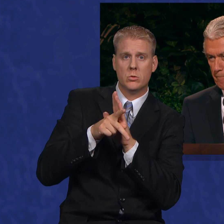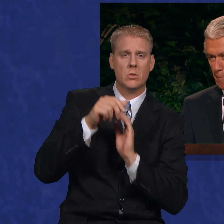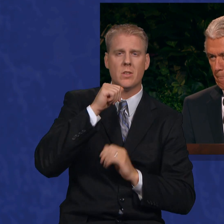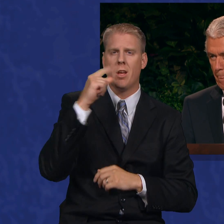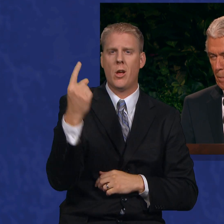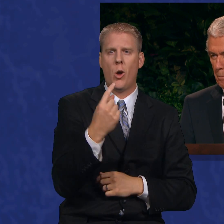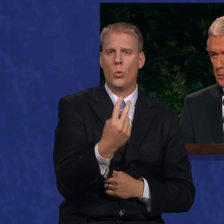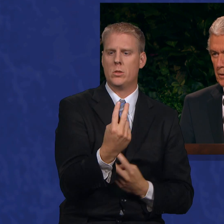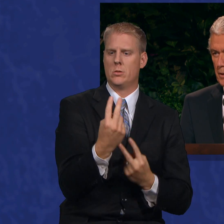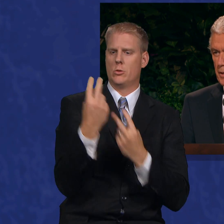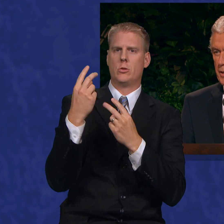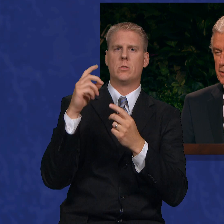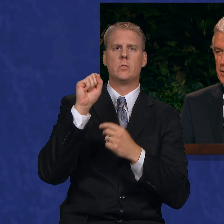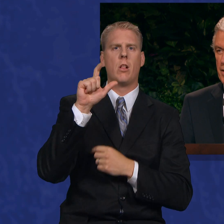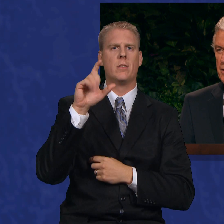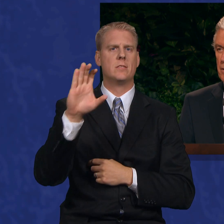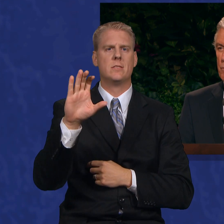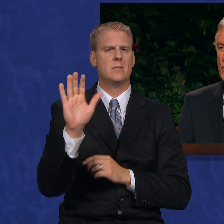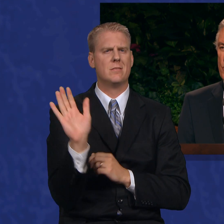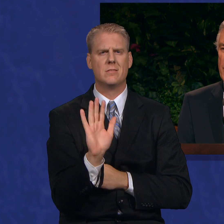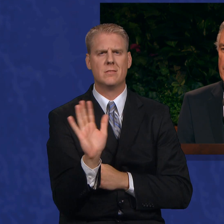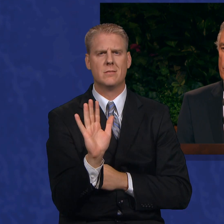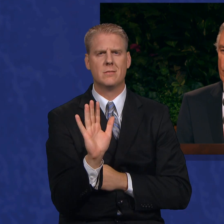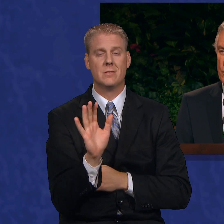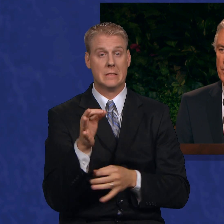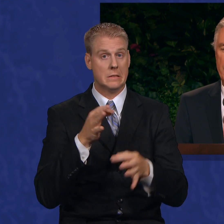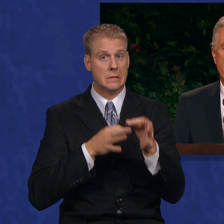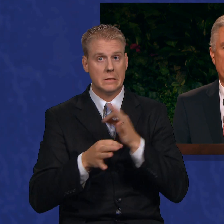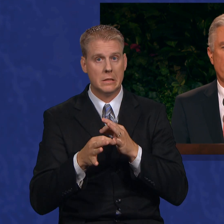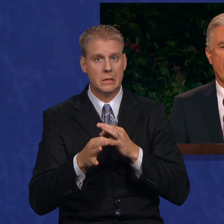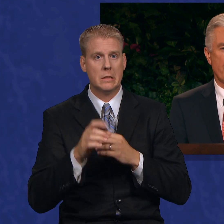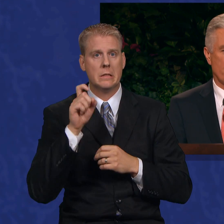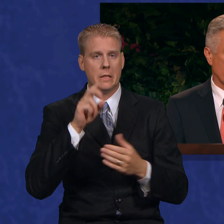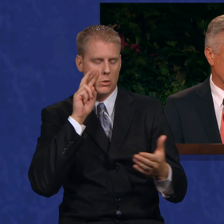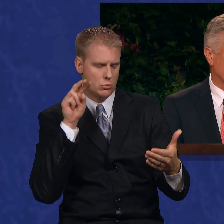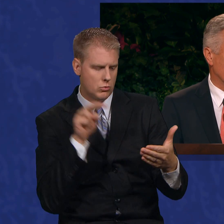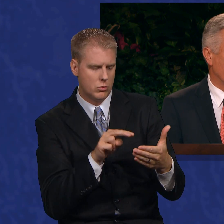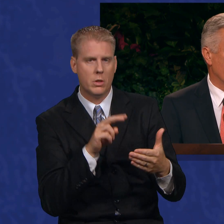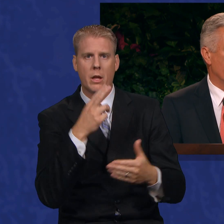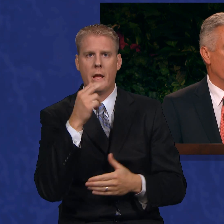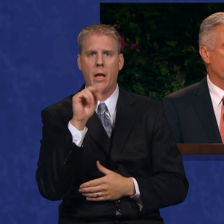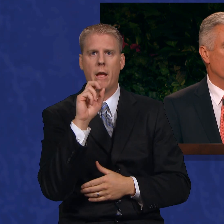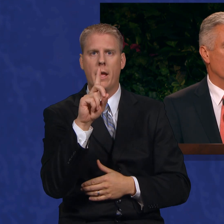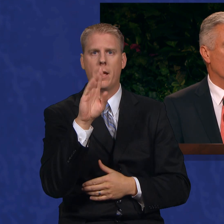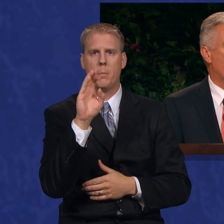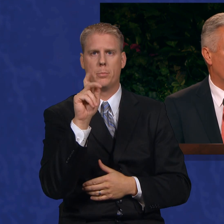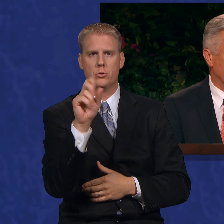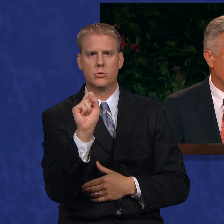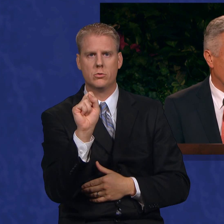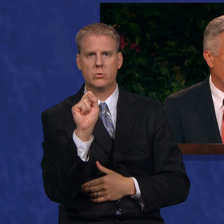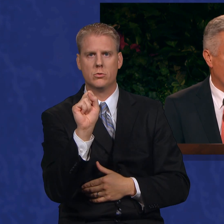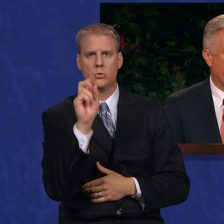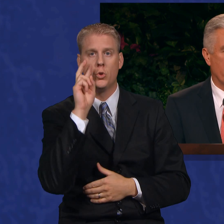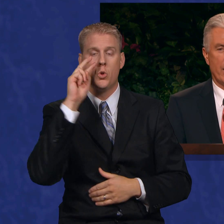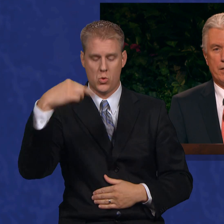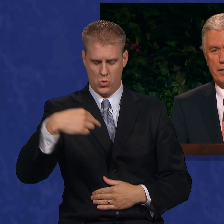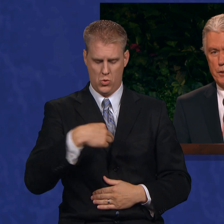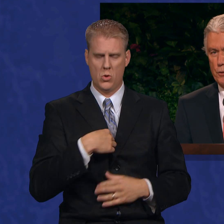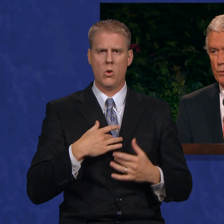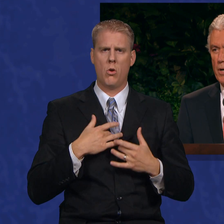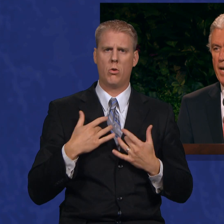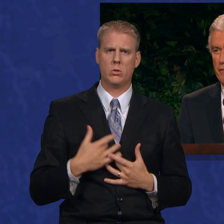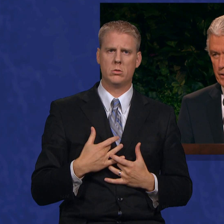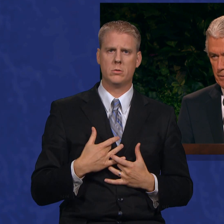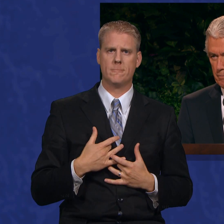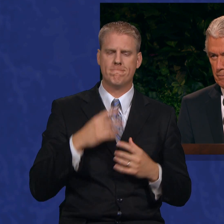City. Instead, you need to look into the handbooks, into your heart, and